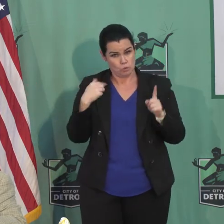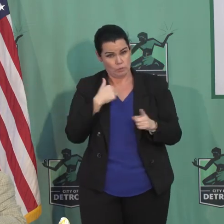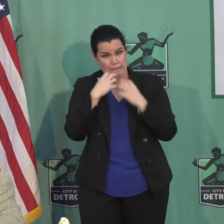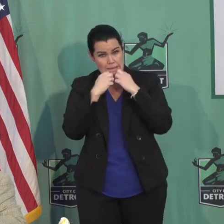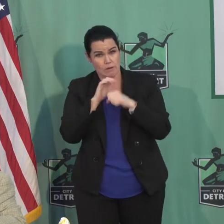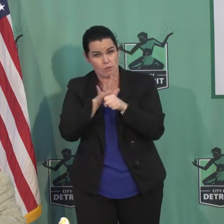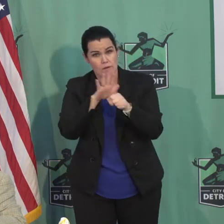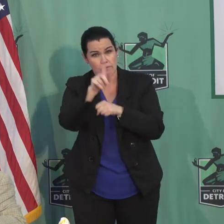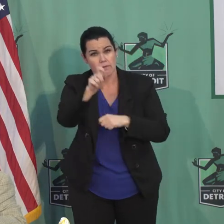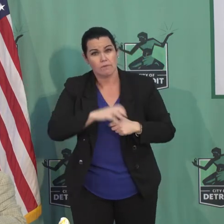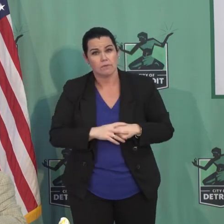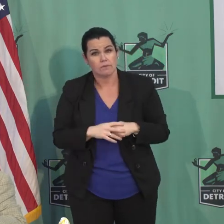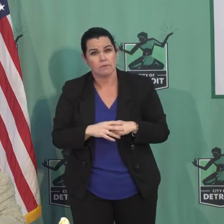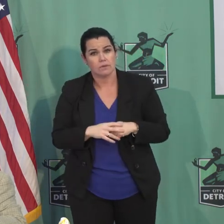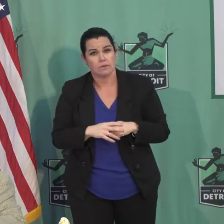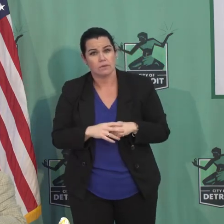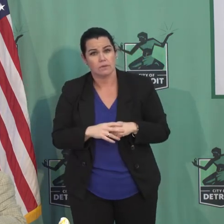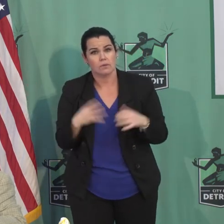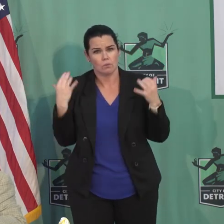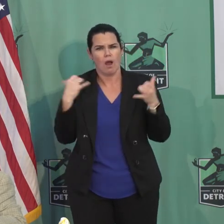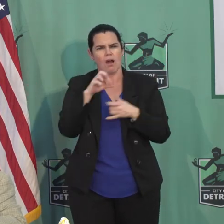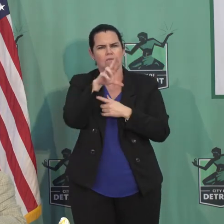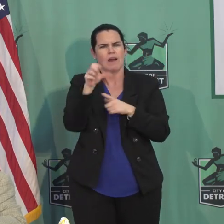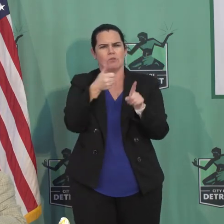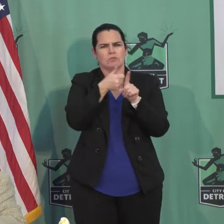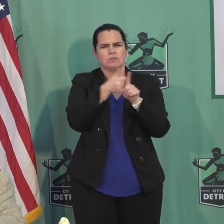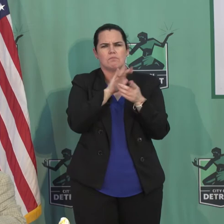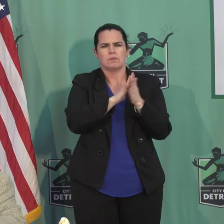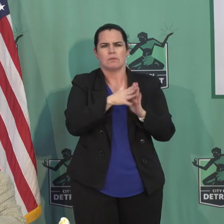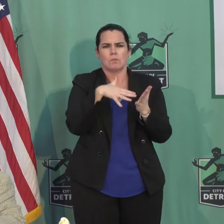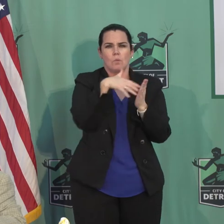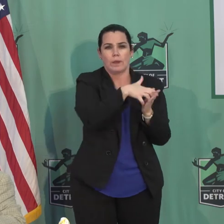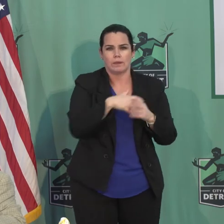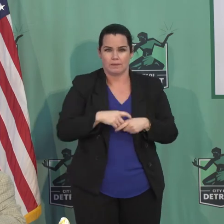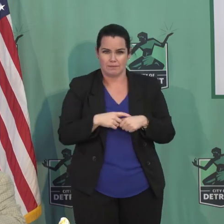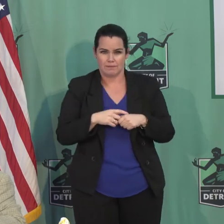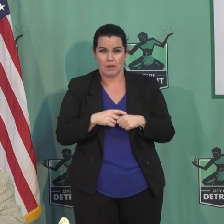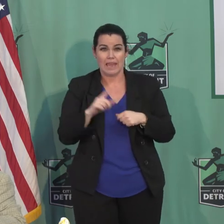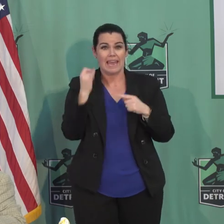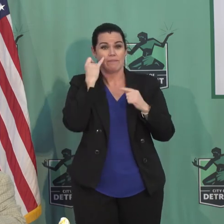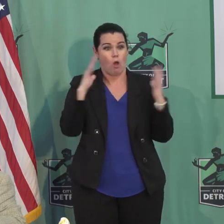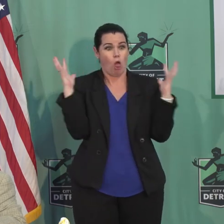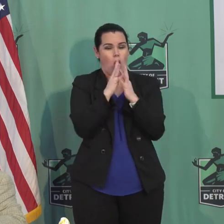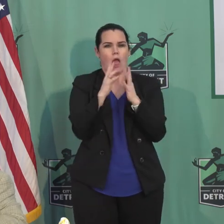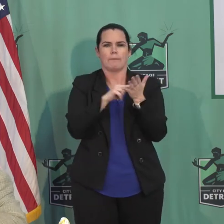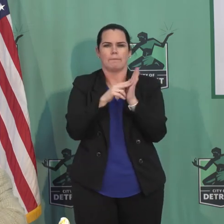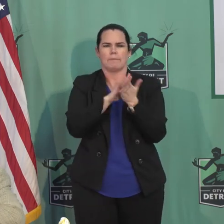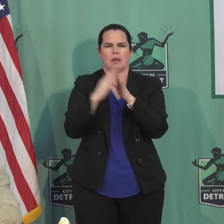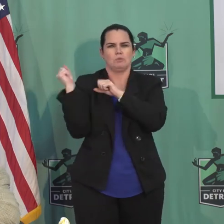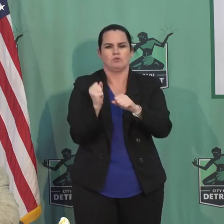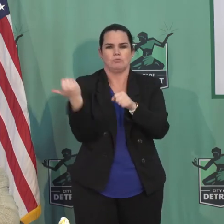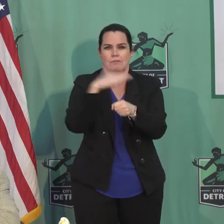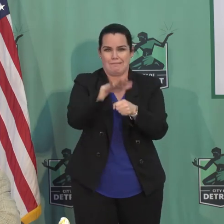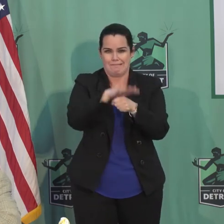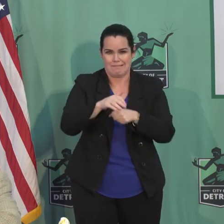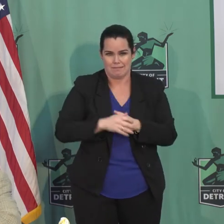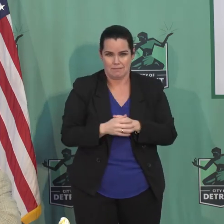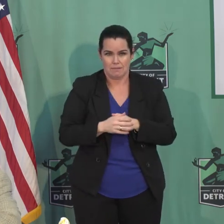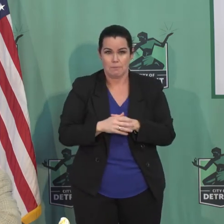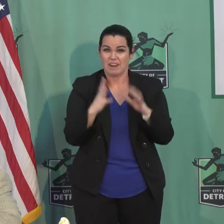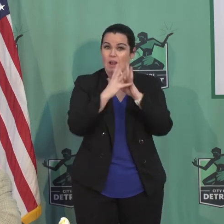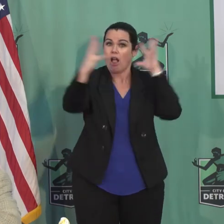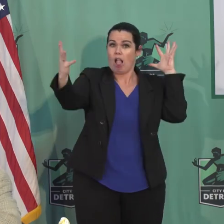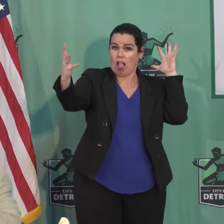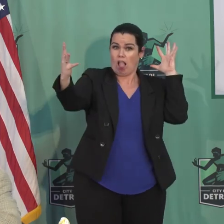weaken it. And if we don't give it new energy by clustering, we're going to continue to be successful.